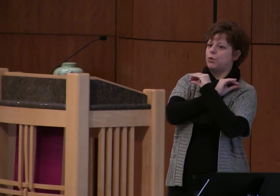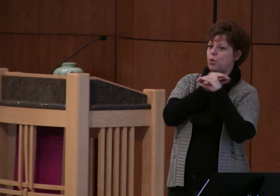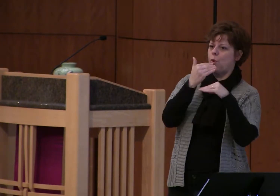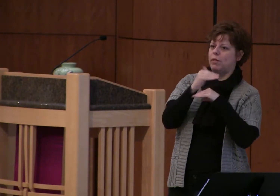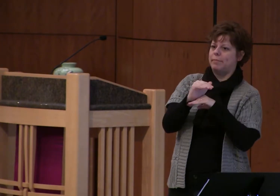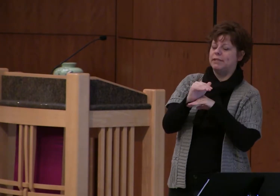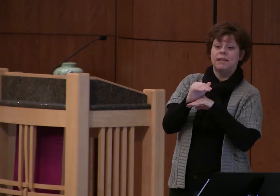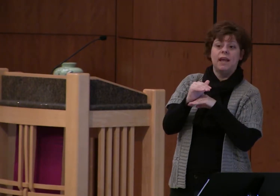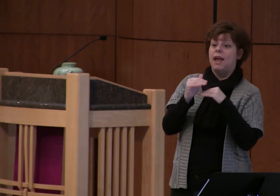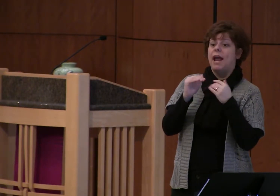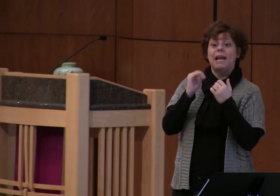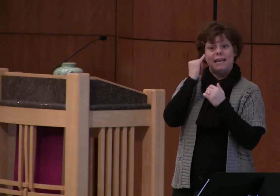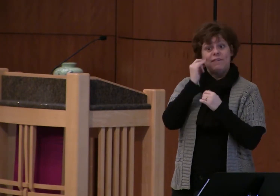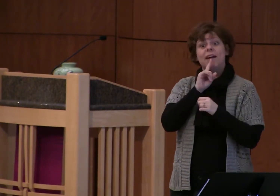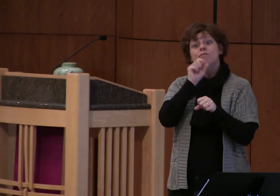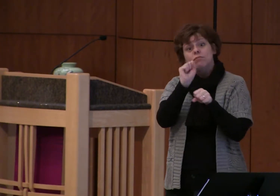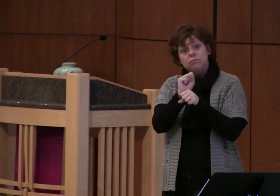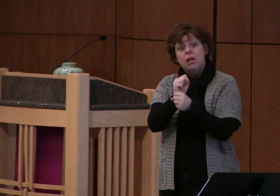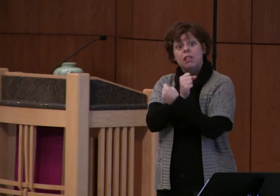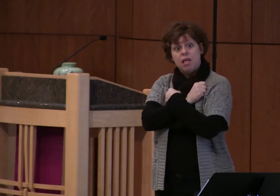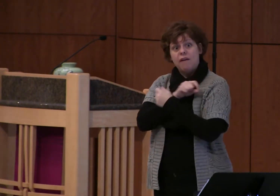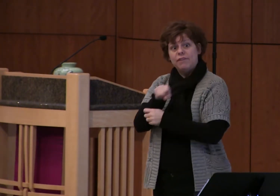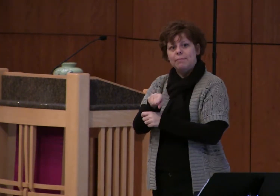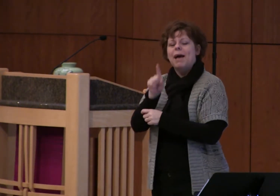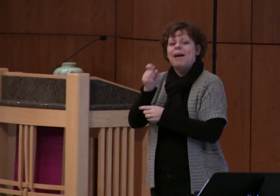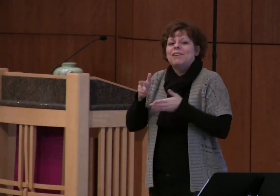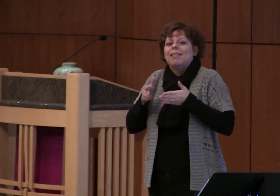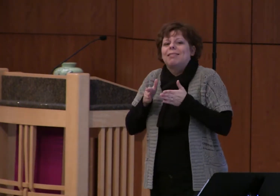to say no even to his own love